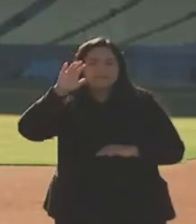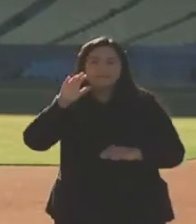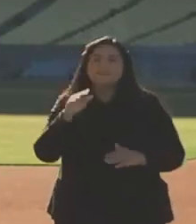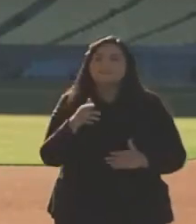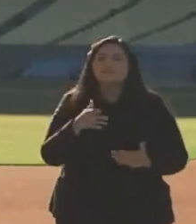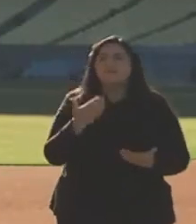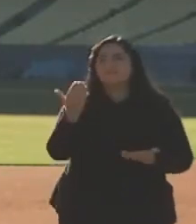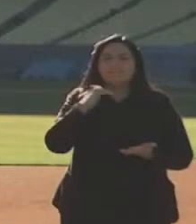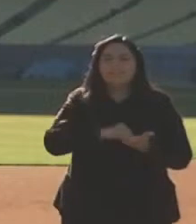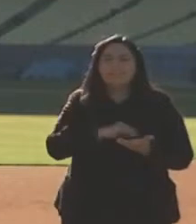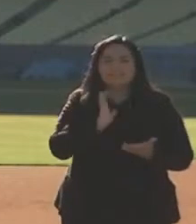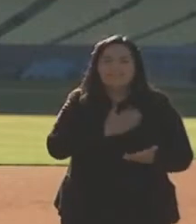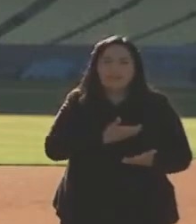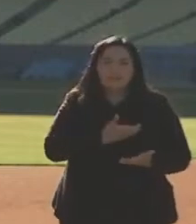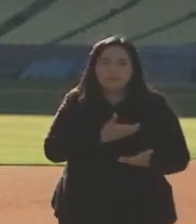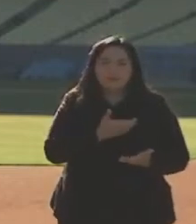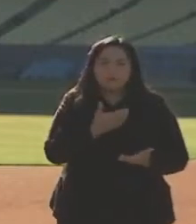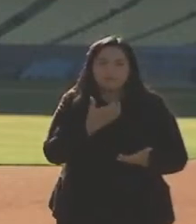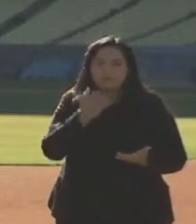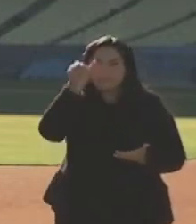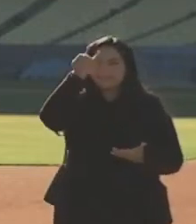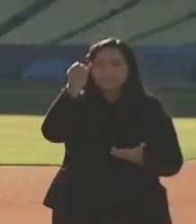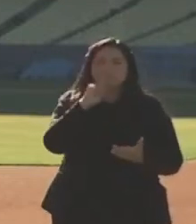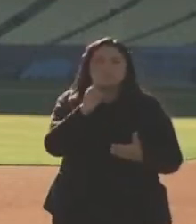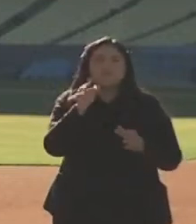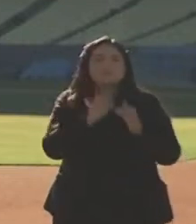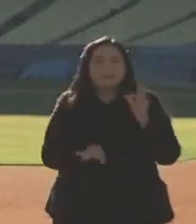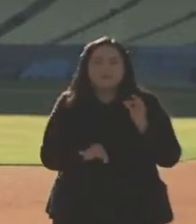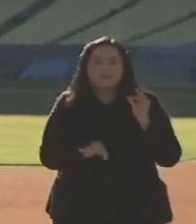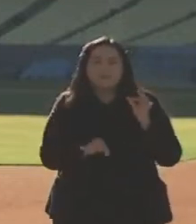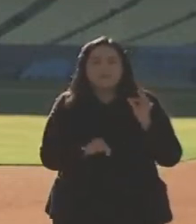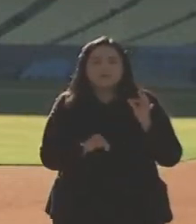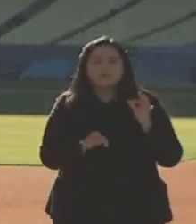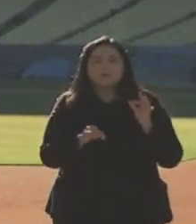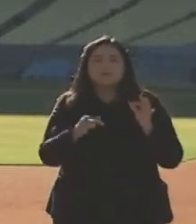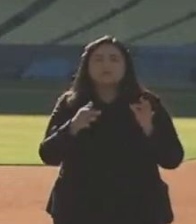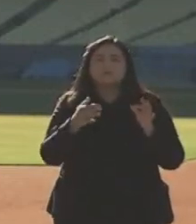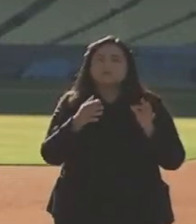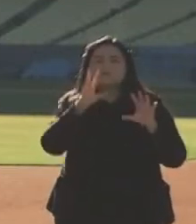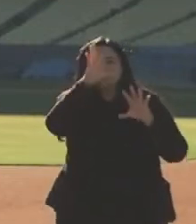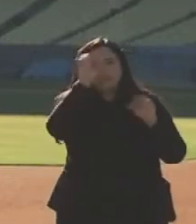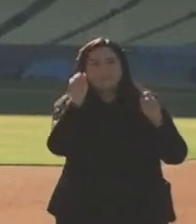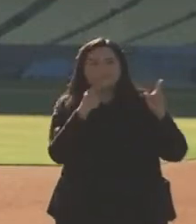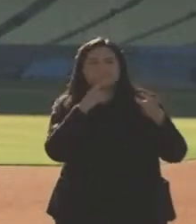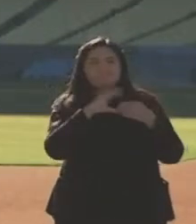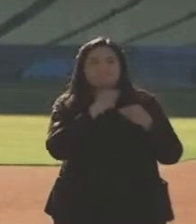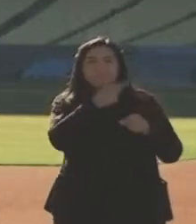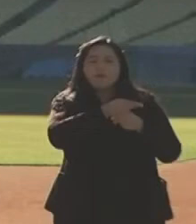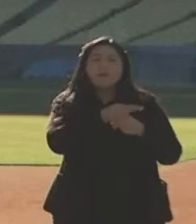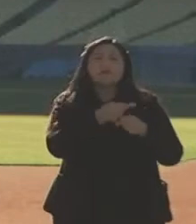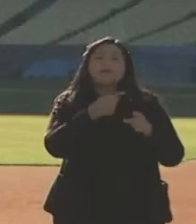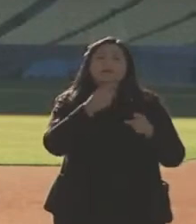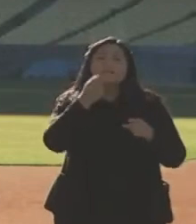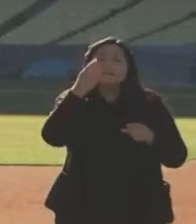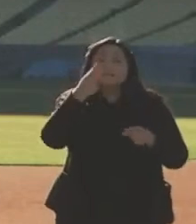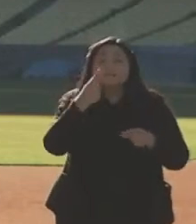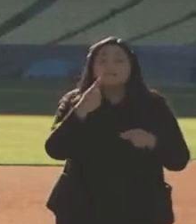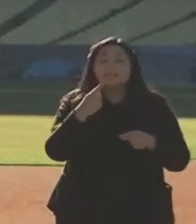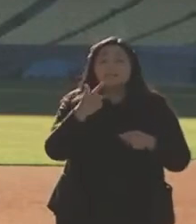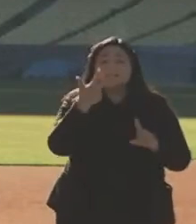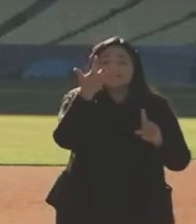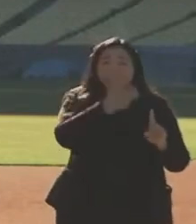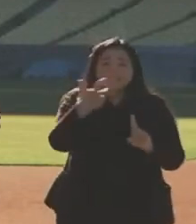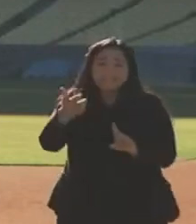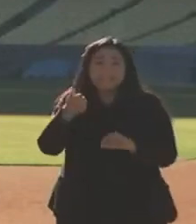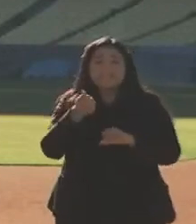here, and I think the president summed it up very nicely. The idea, we don't want to see any vaccines wasted. We want to see them administered efficiently,